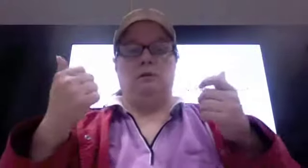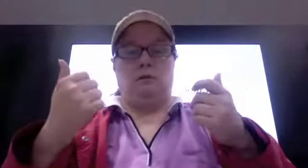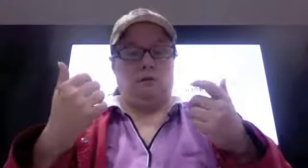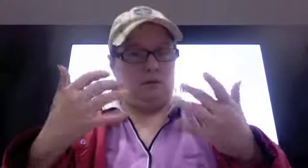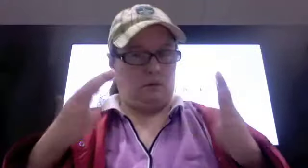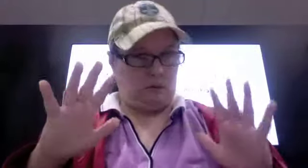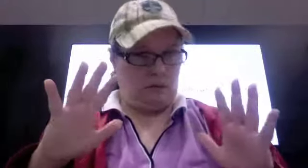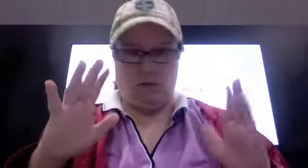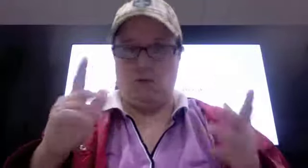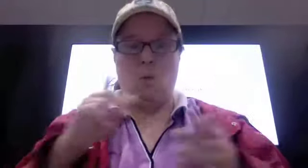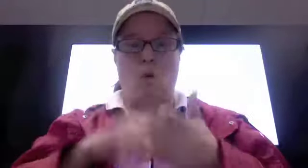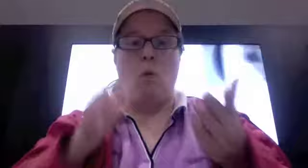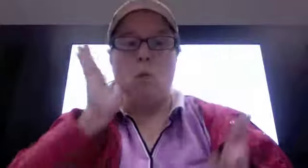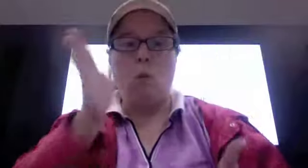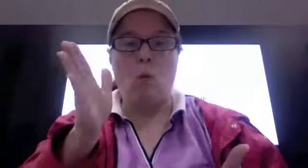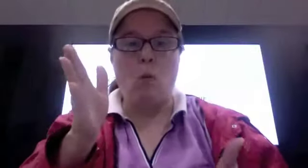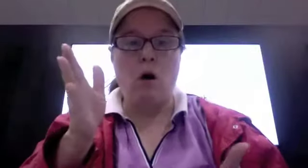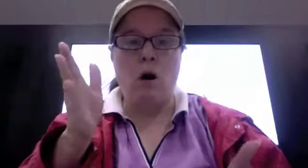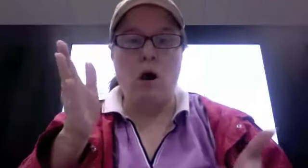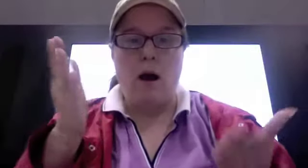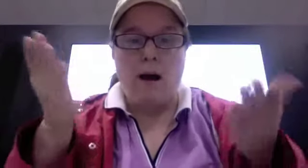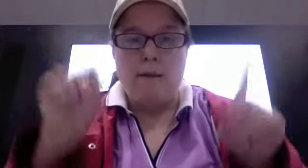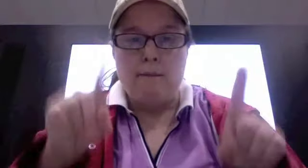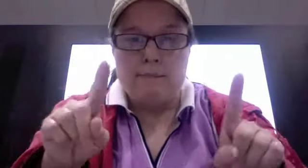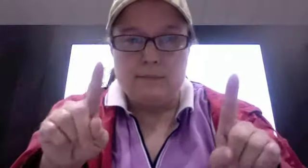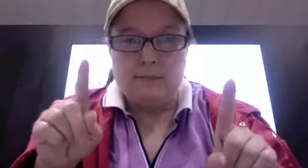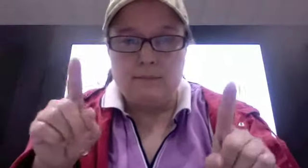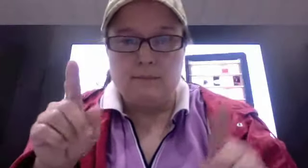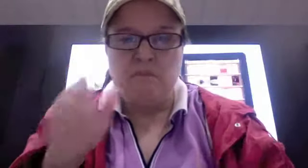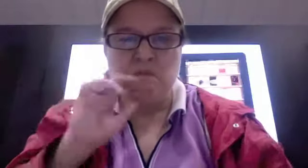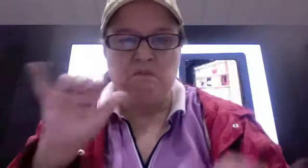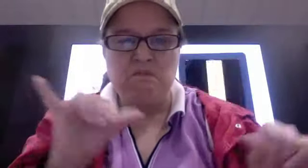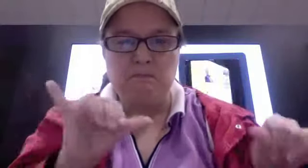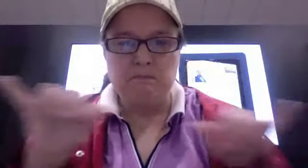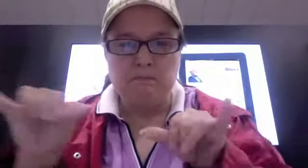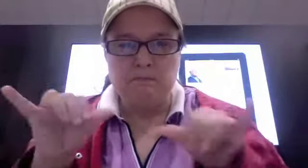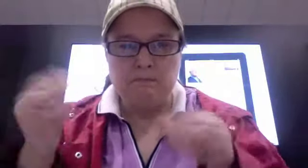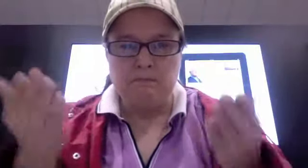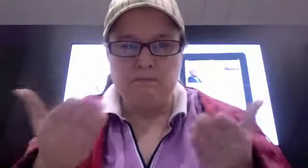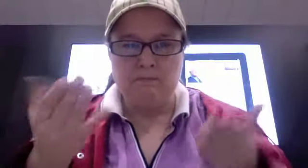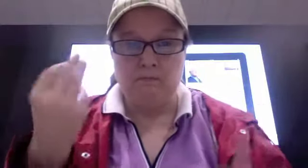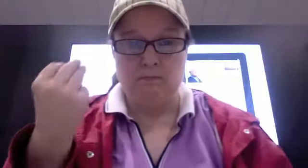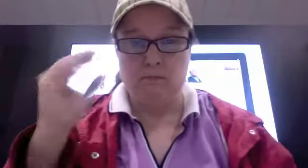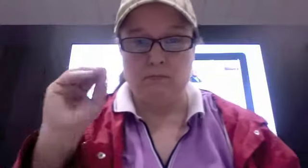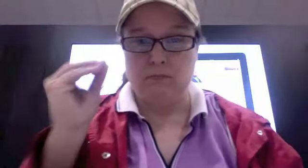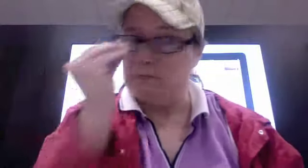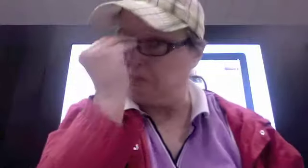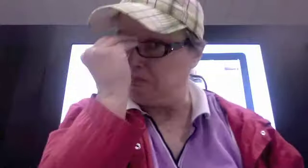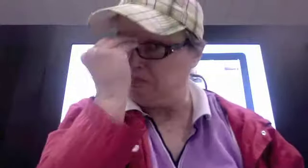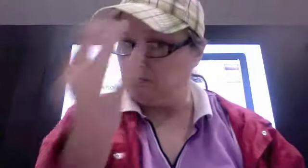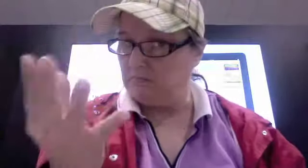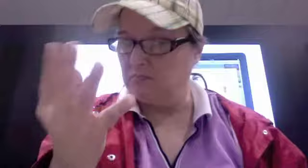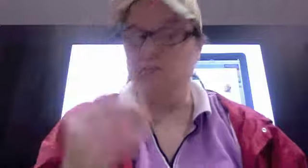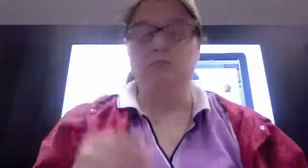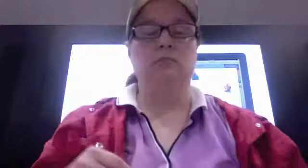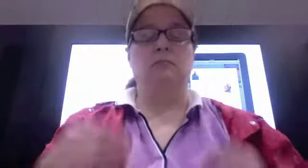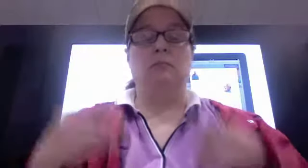It was right there. Oh, okay. That's cool. Do you have one of these? No. I used to have an iPhone for a while, but I got rid of that.